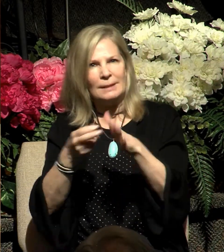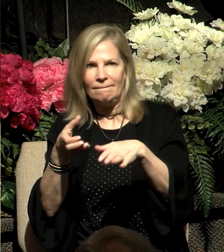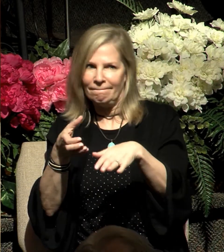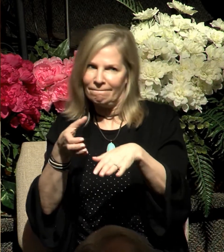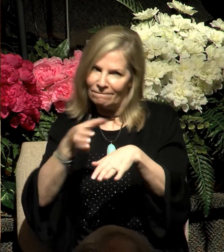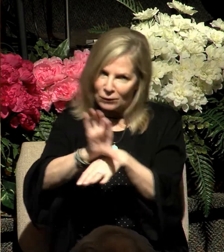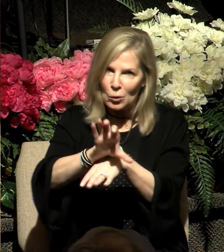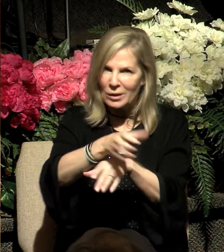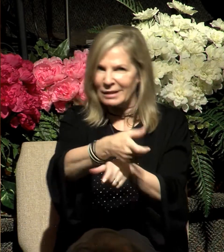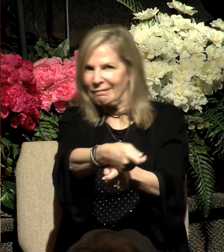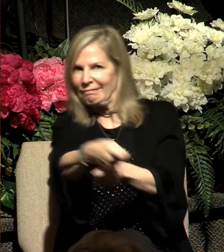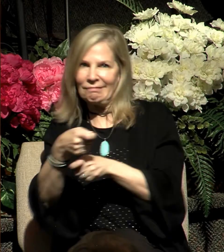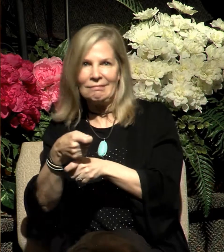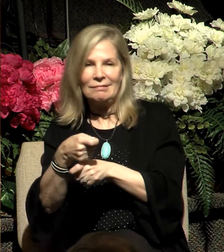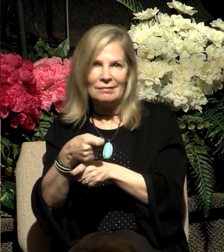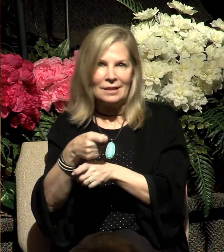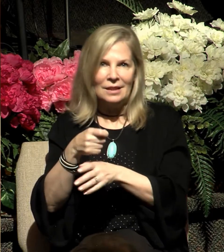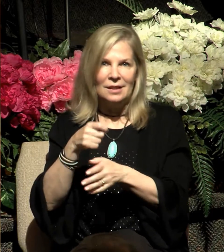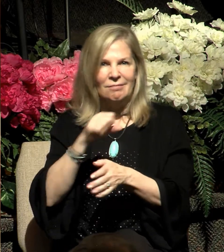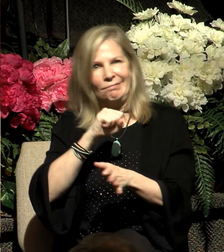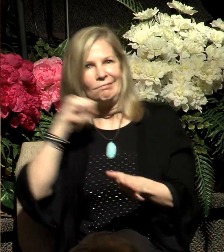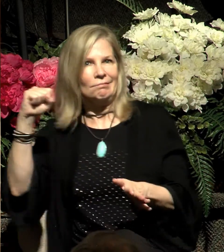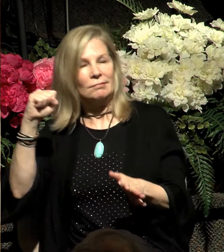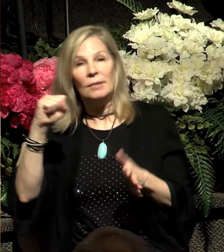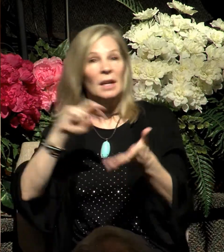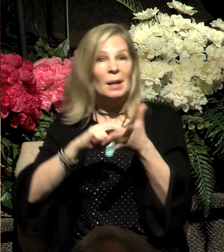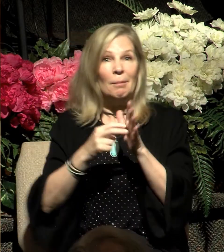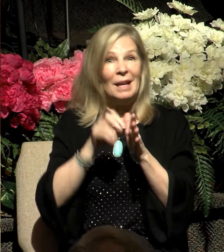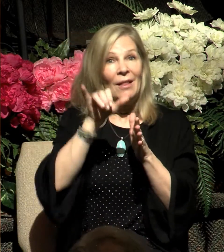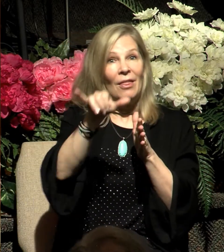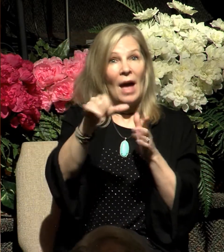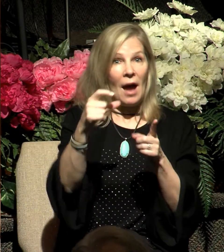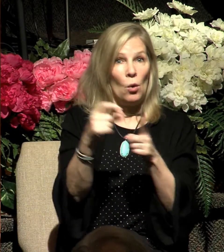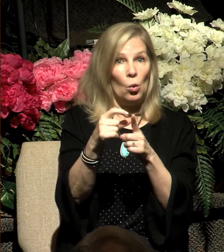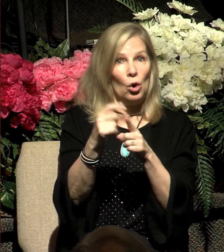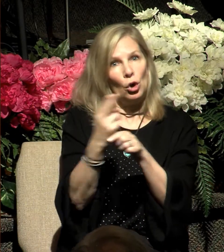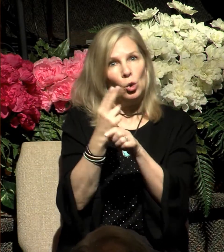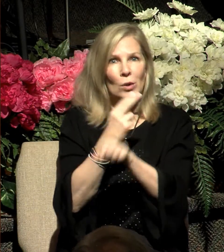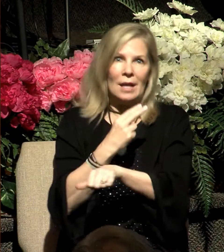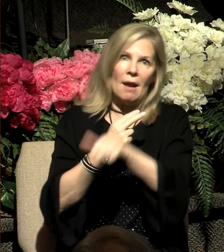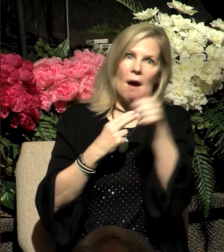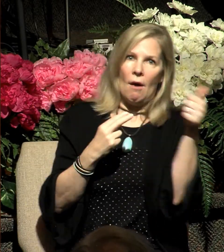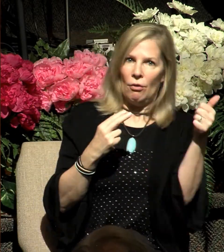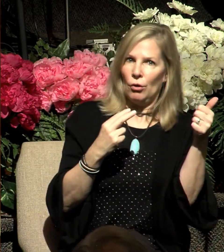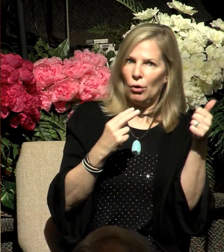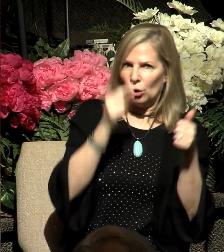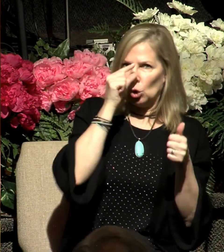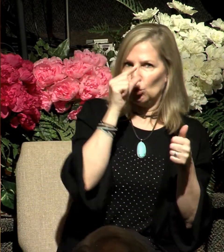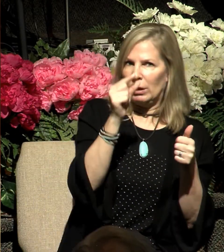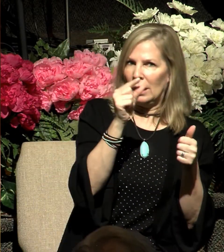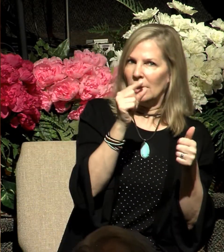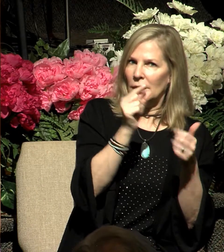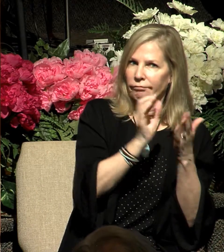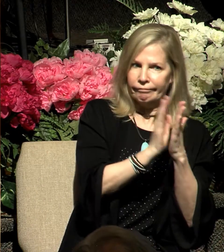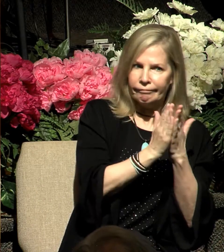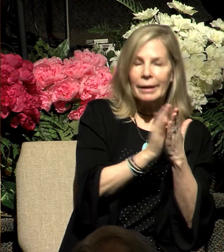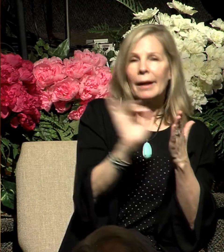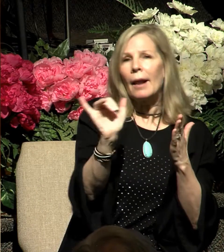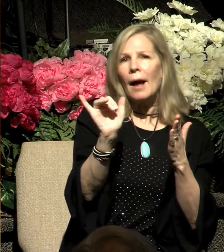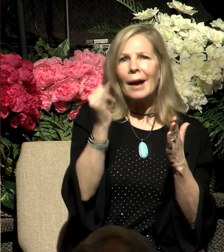It is the very same word used in other Greek literature of a fisherman dragging